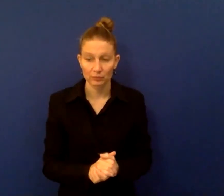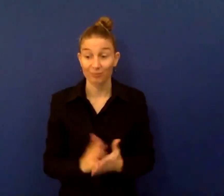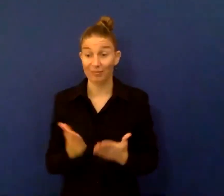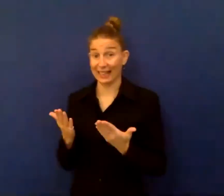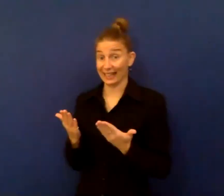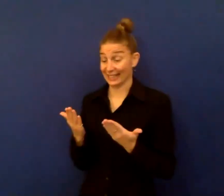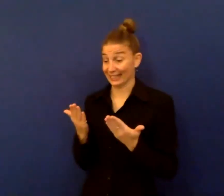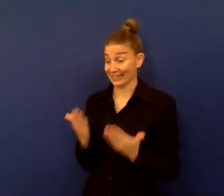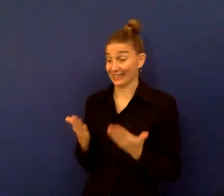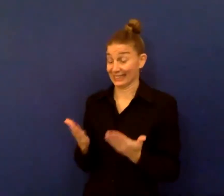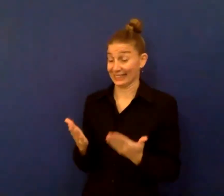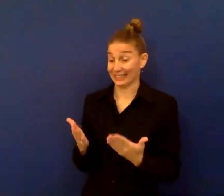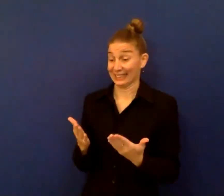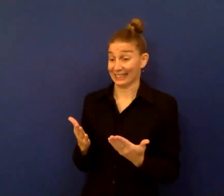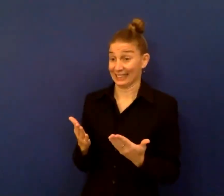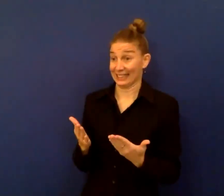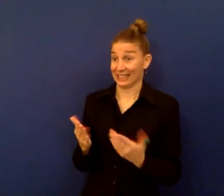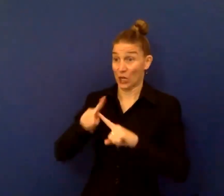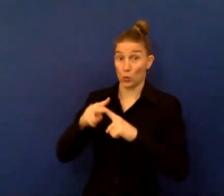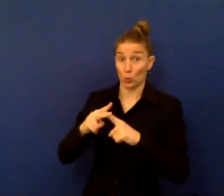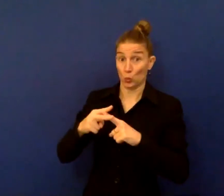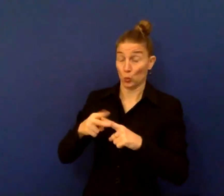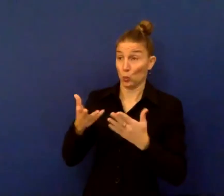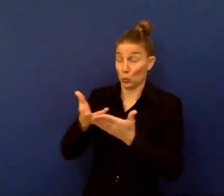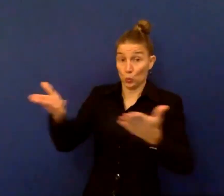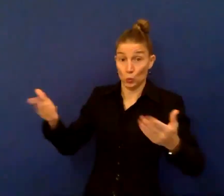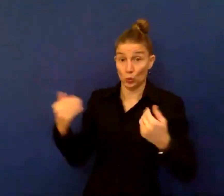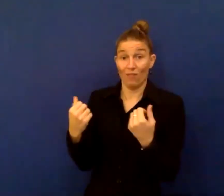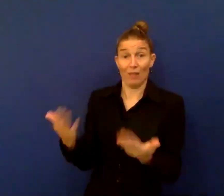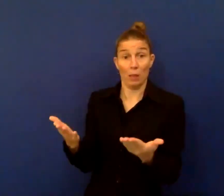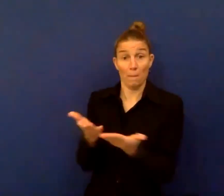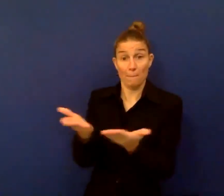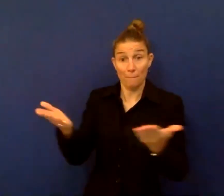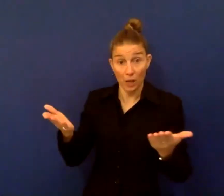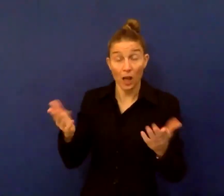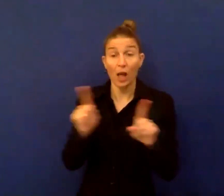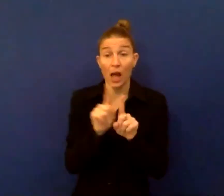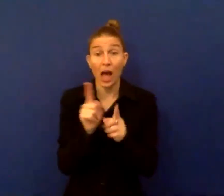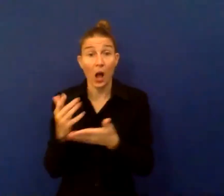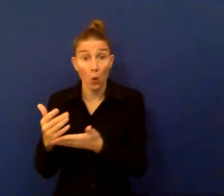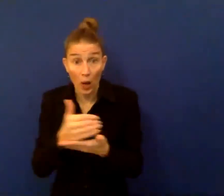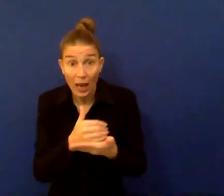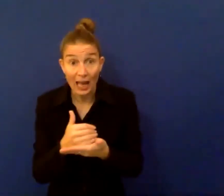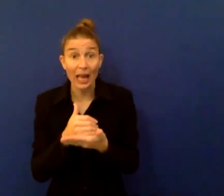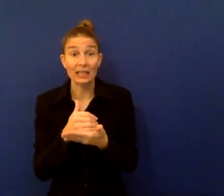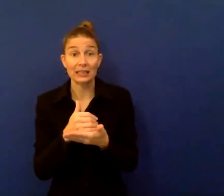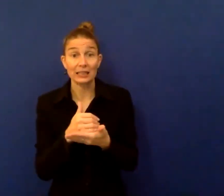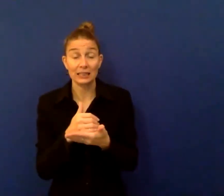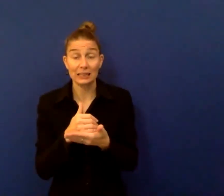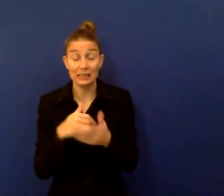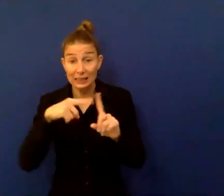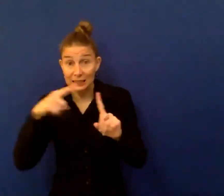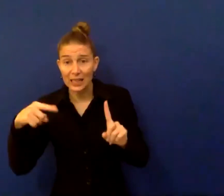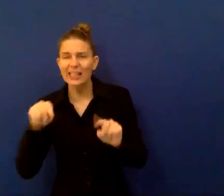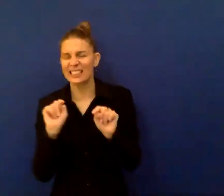excellent tools that are available to collect and to manage data. So I think we need to